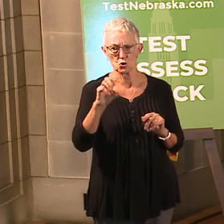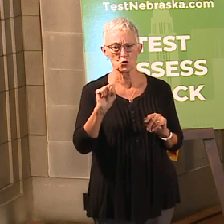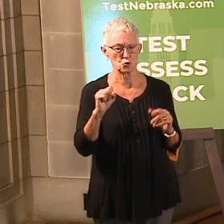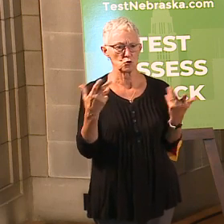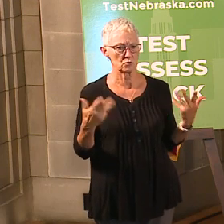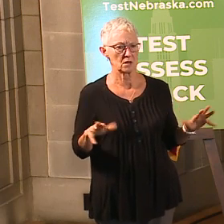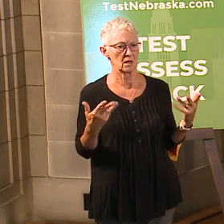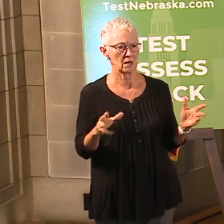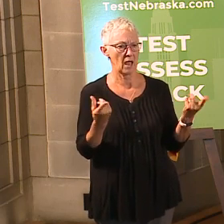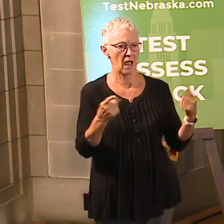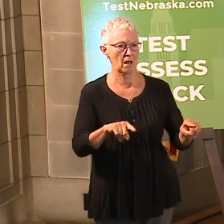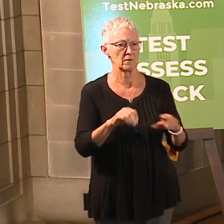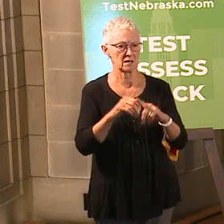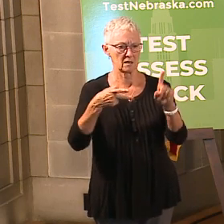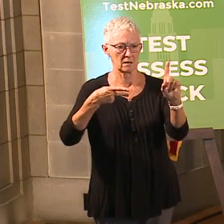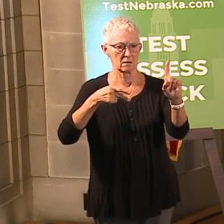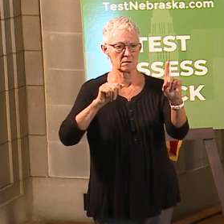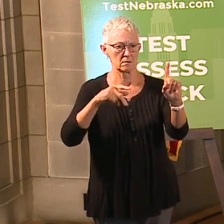of this.